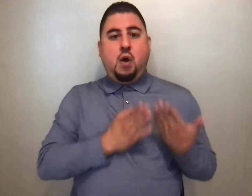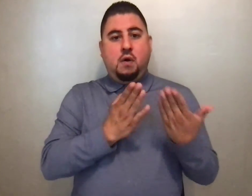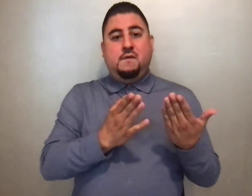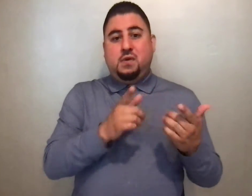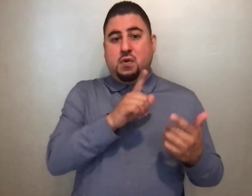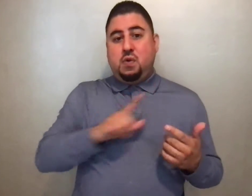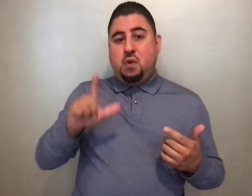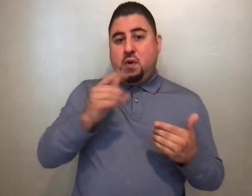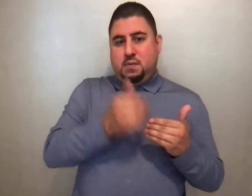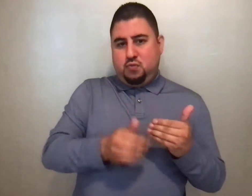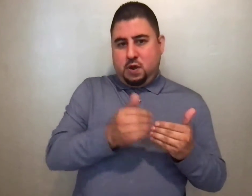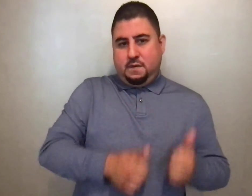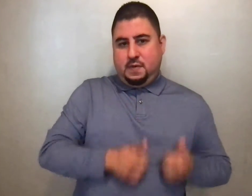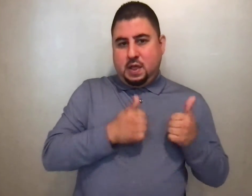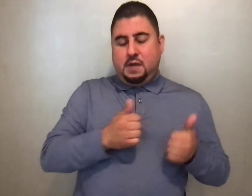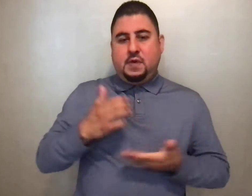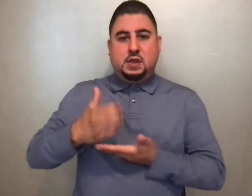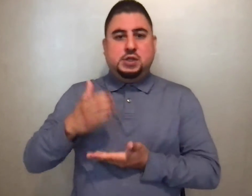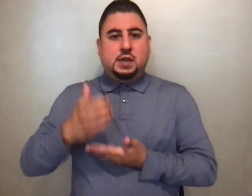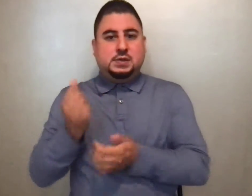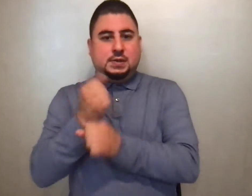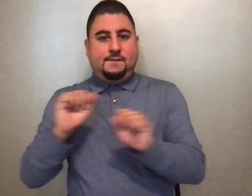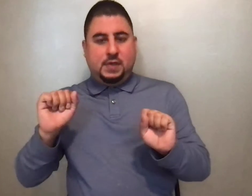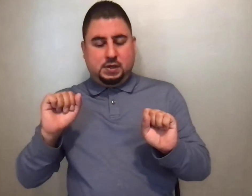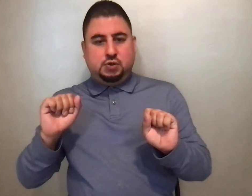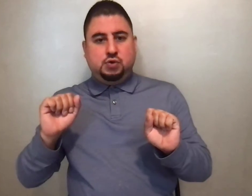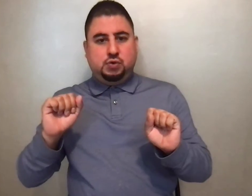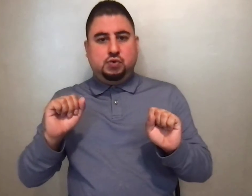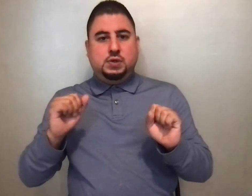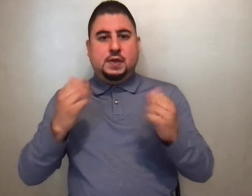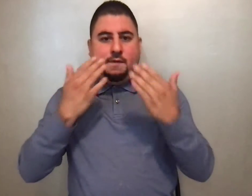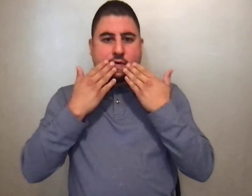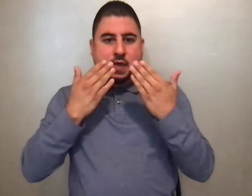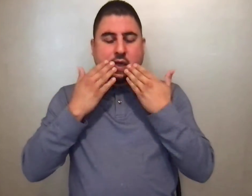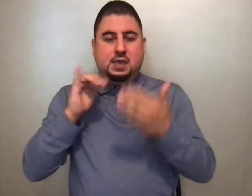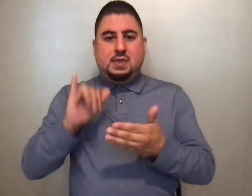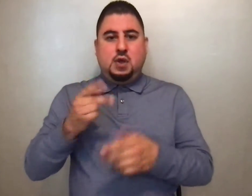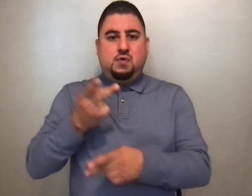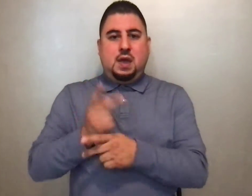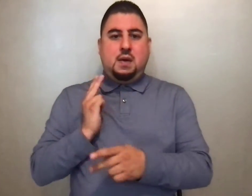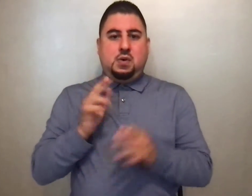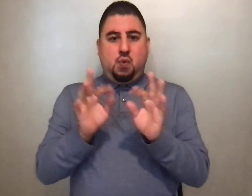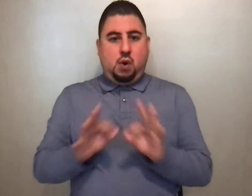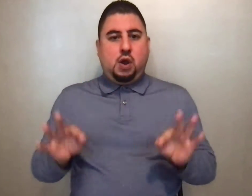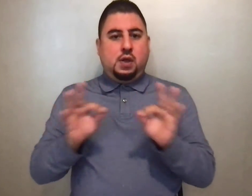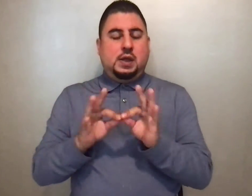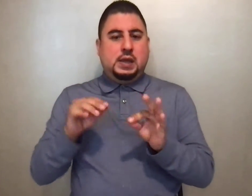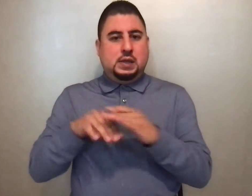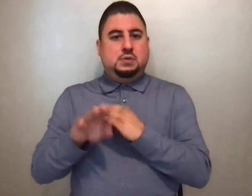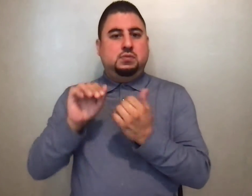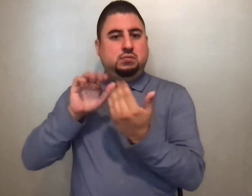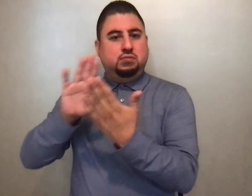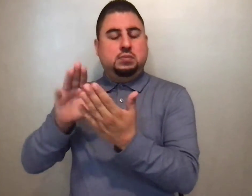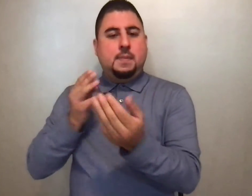Lord, the bread of life and the chalice of salvation, giving thanks that you've held us worthy to be in your presence and minister to you.